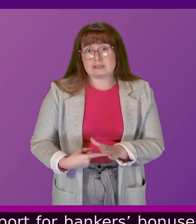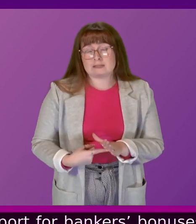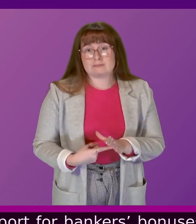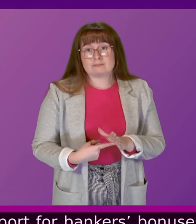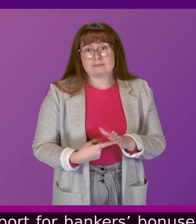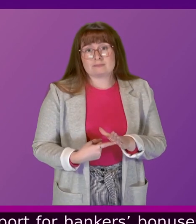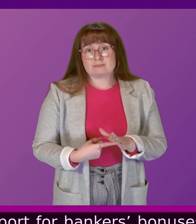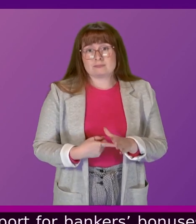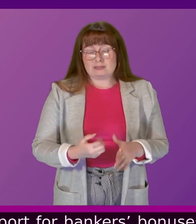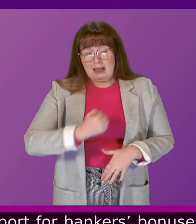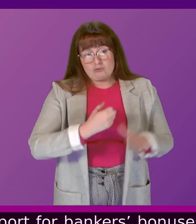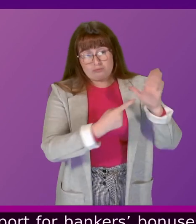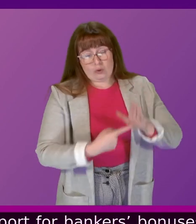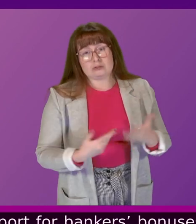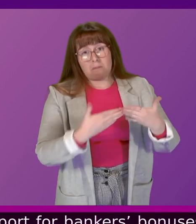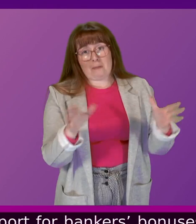here to set out theirs.